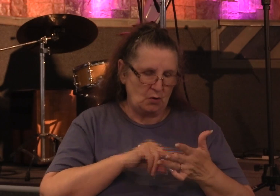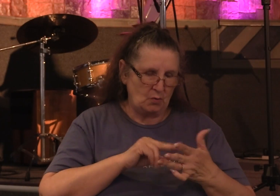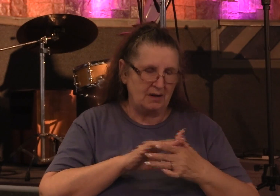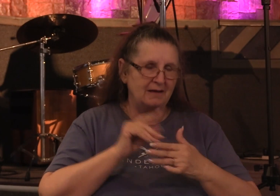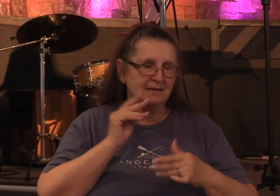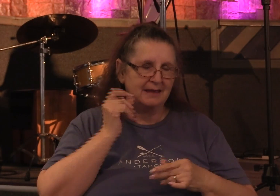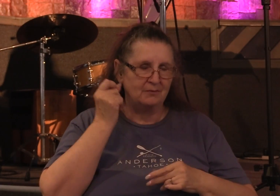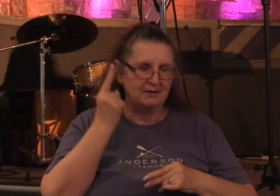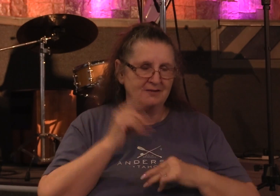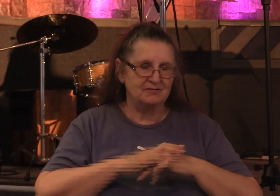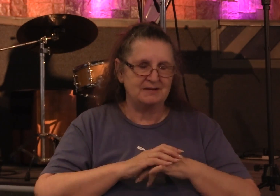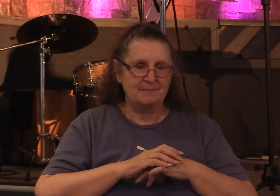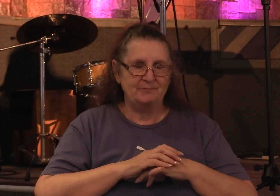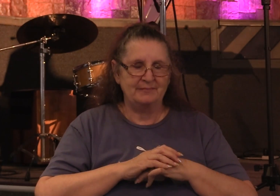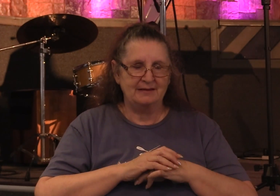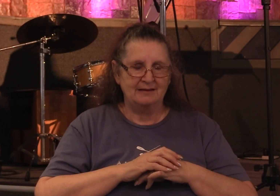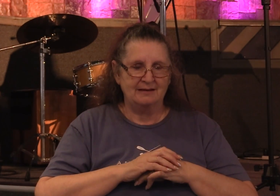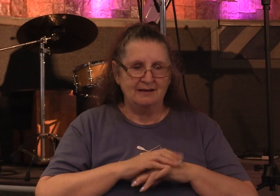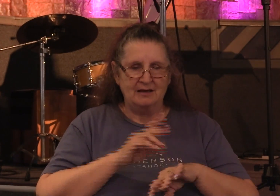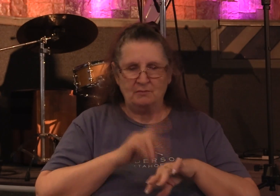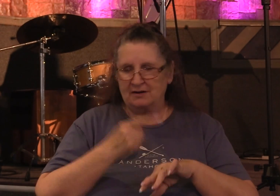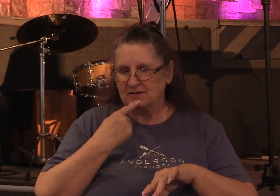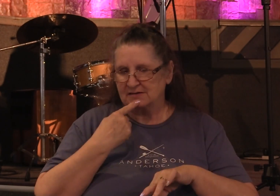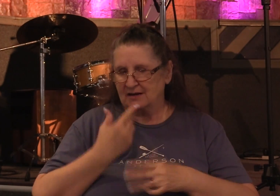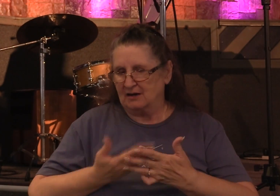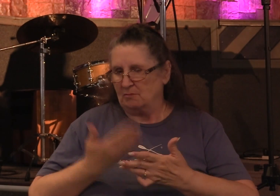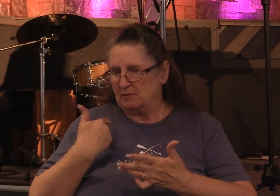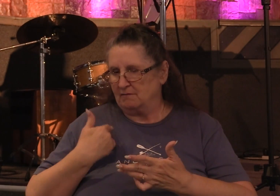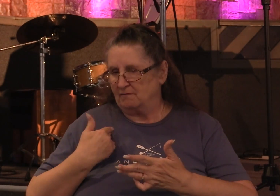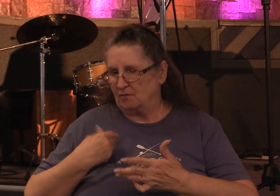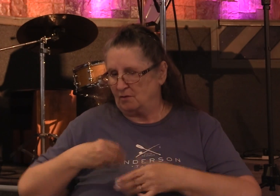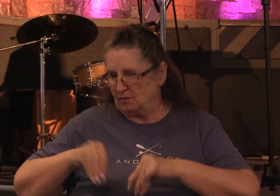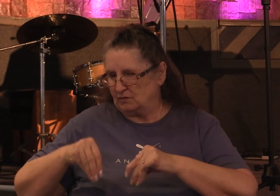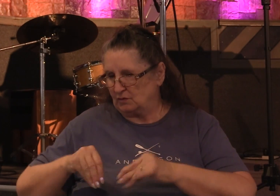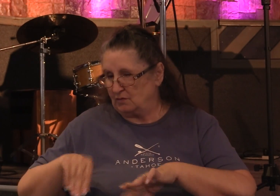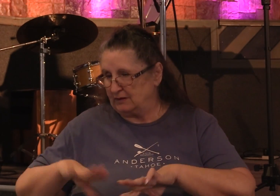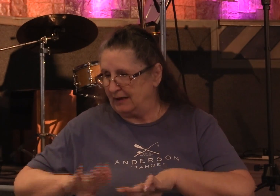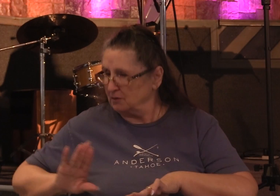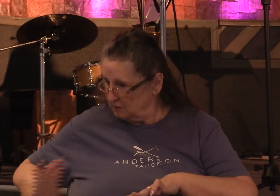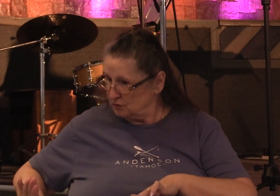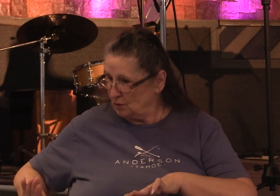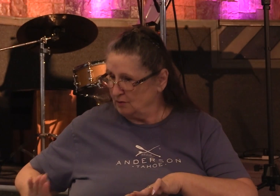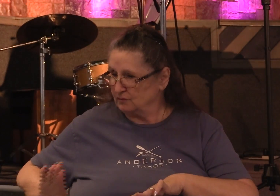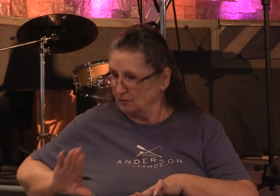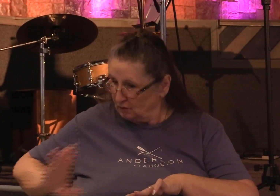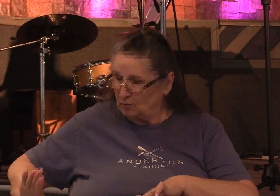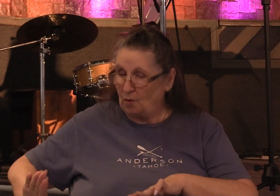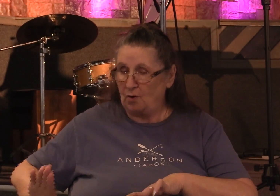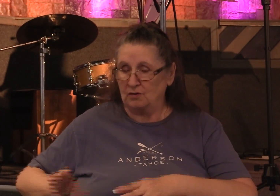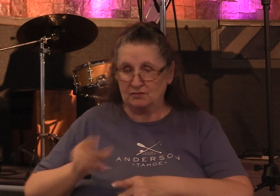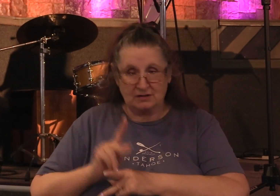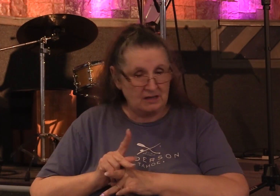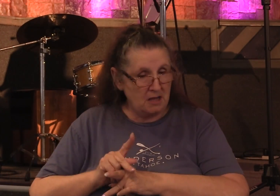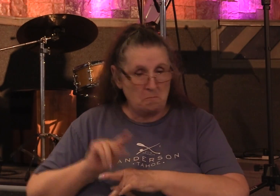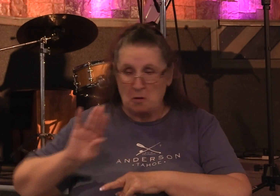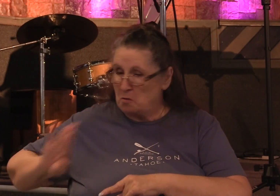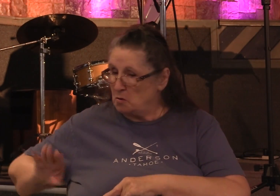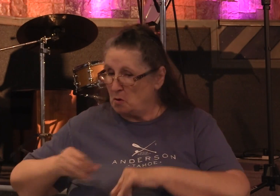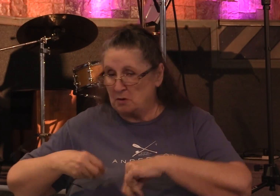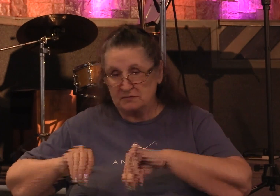Peter says before you sold the land wasn't it yours it was yours yours to keep yours to sell yours to do what you wanted to